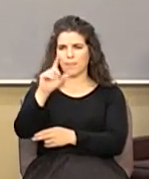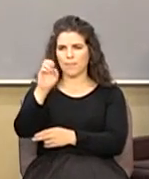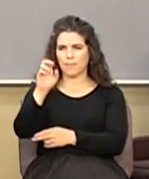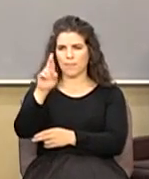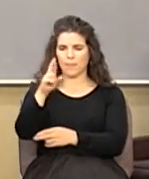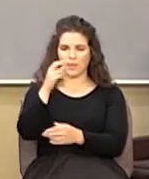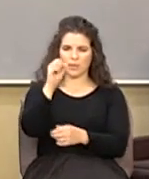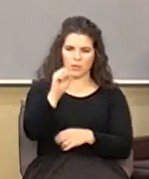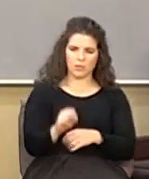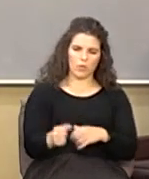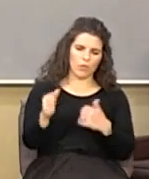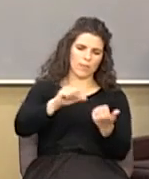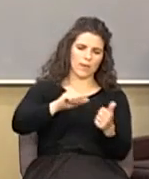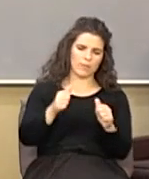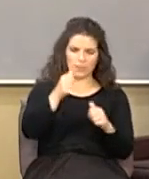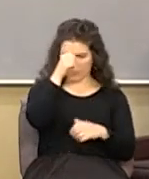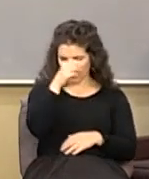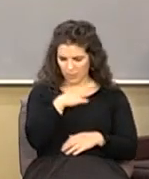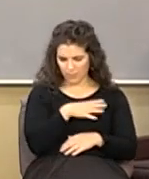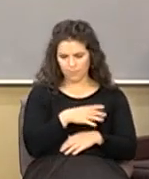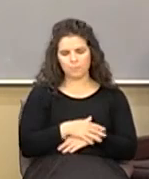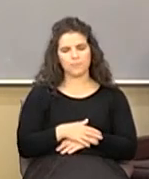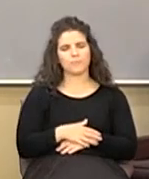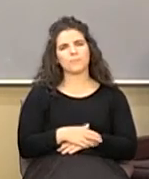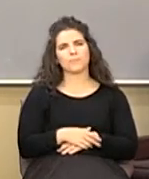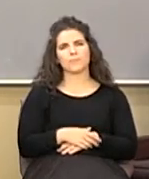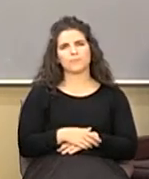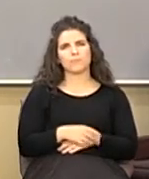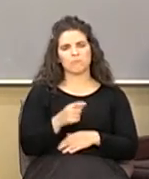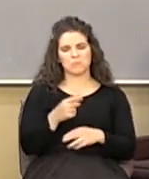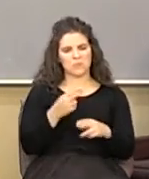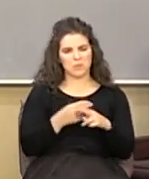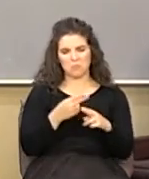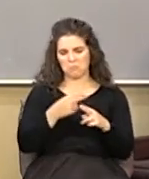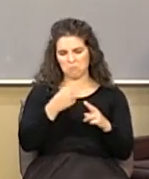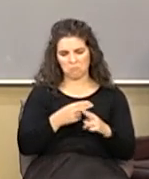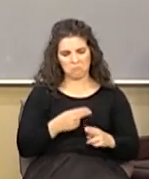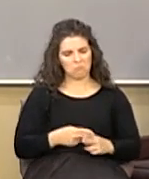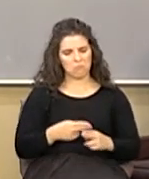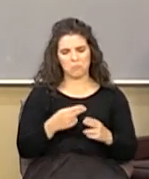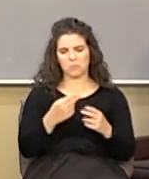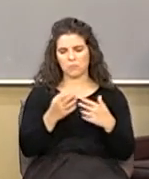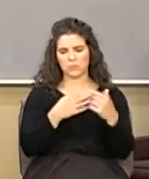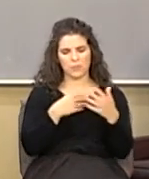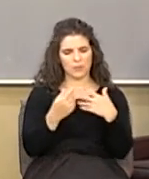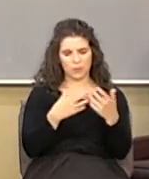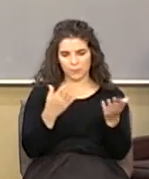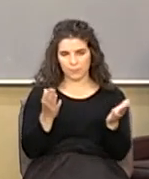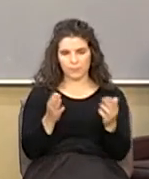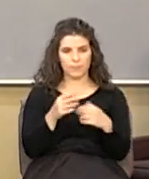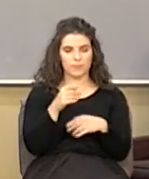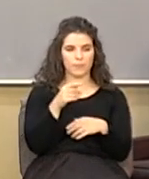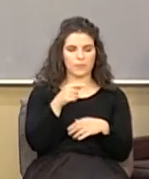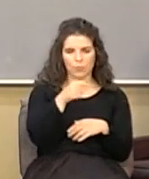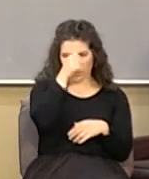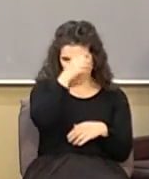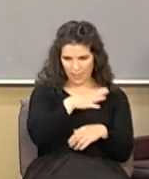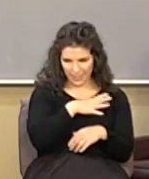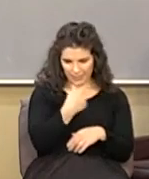Southern Baptist guy and these guys you call the names all day long it doesn't matter but here's what he says this